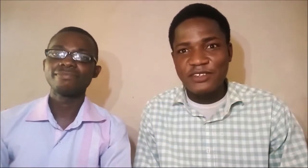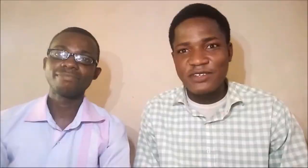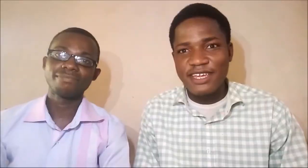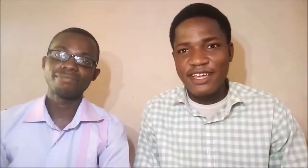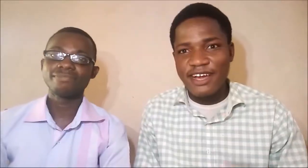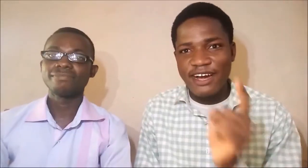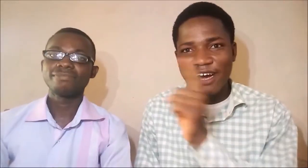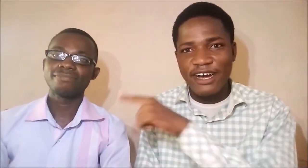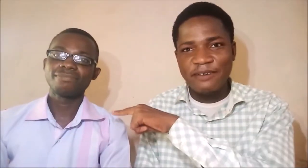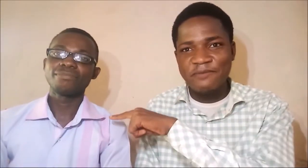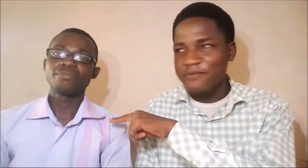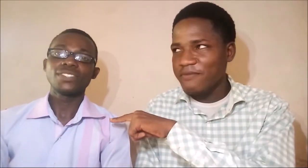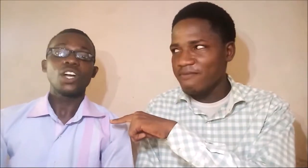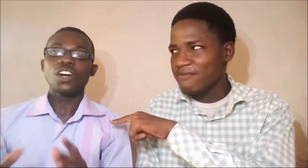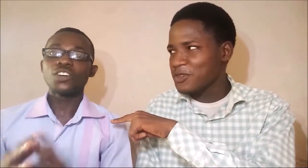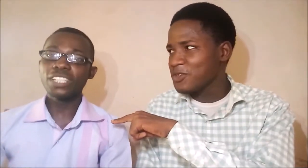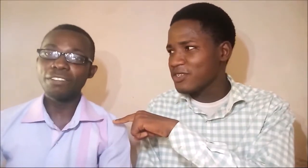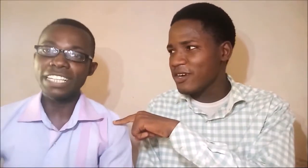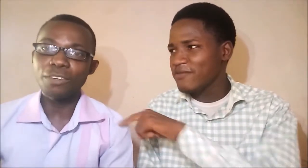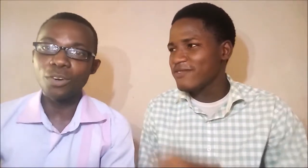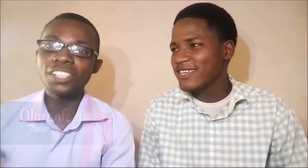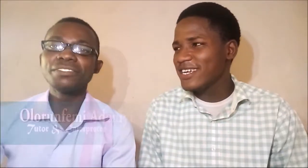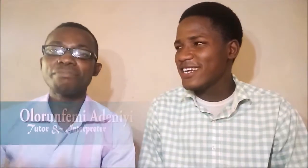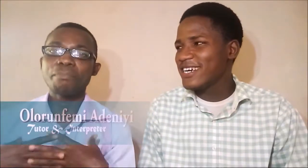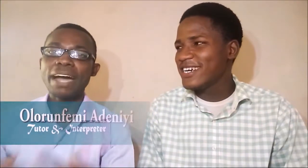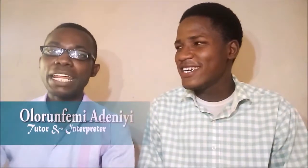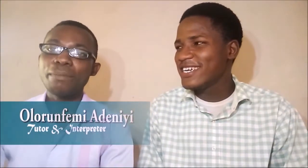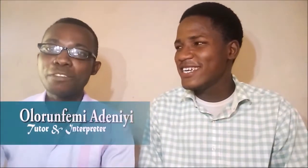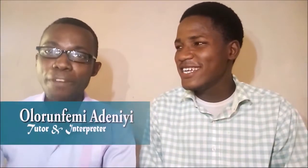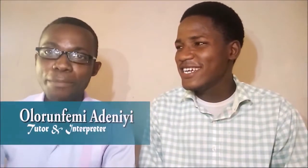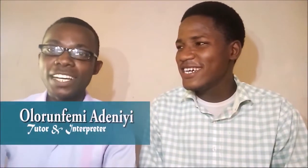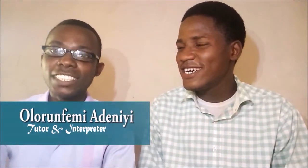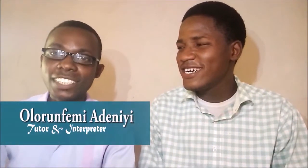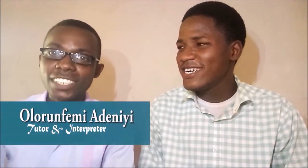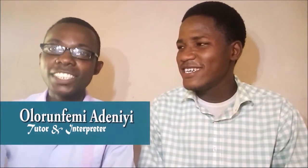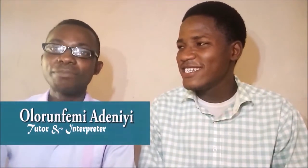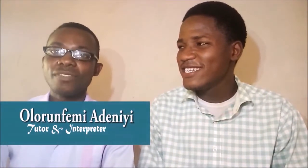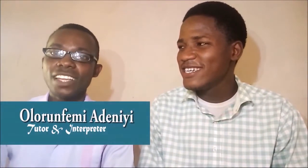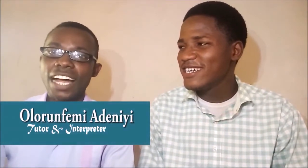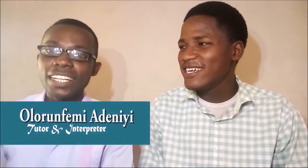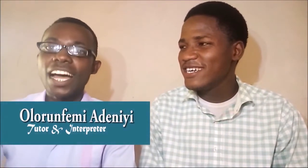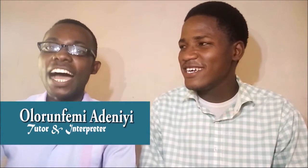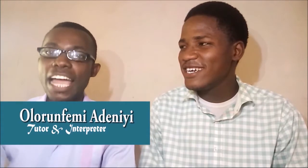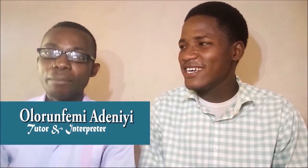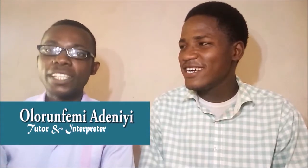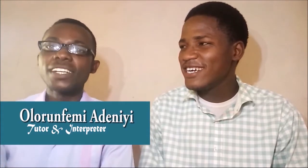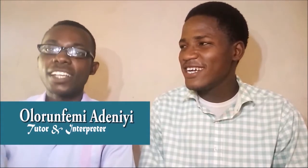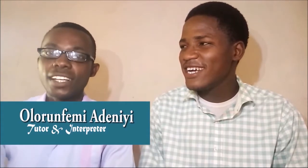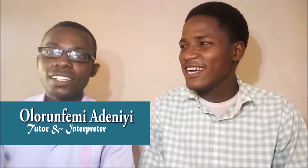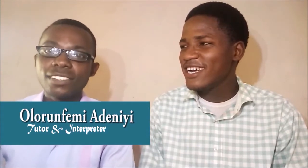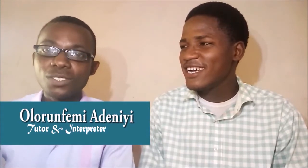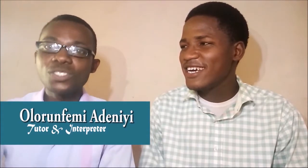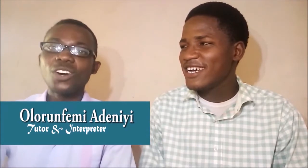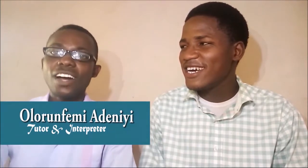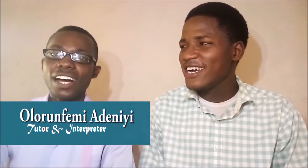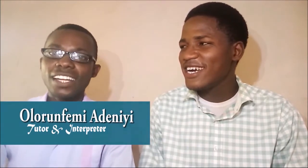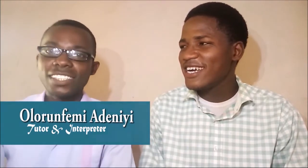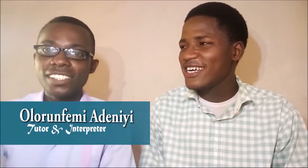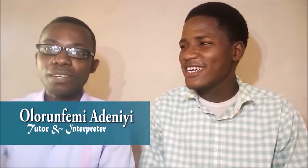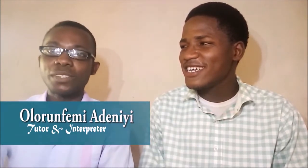new face today. Good evening everyone. My name is Femi Adineyi and I am a tutor and an